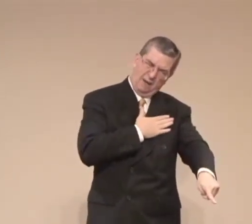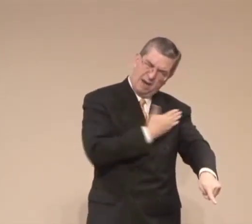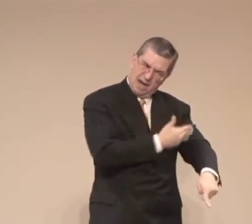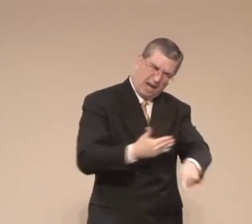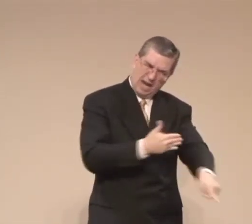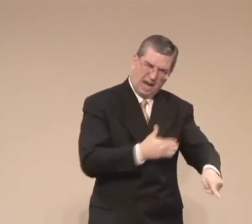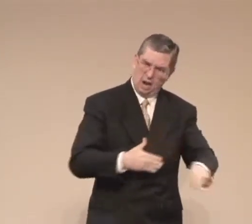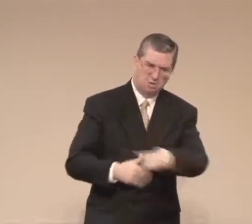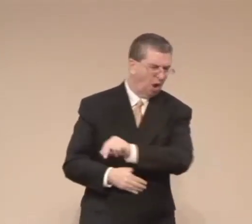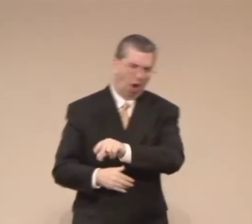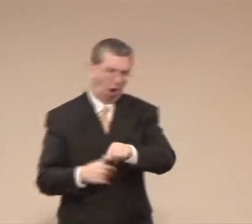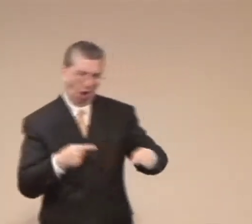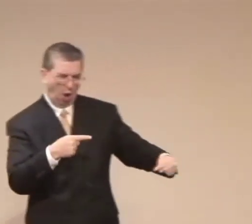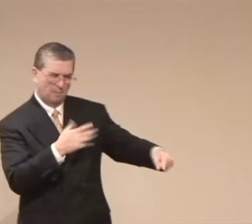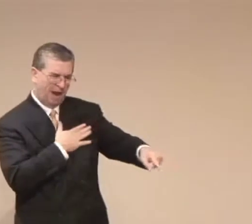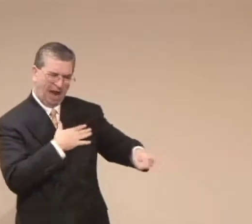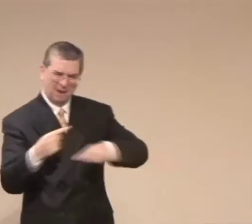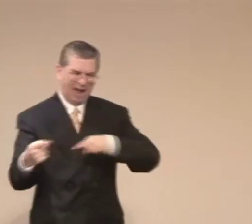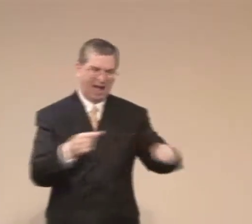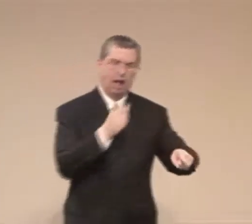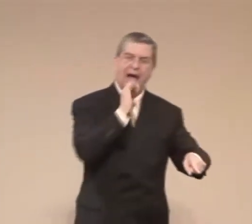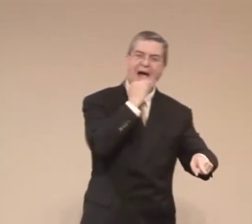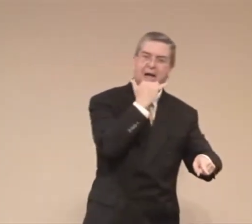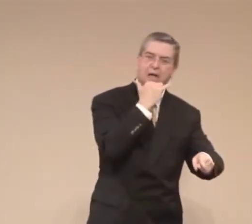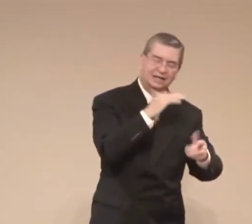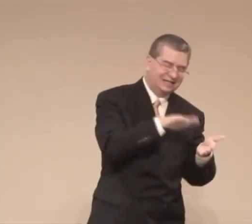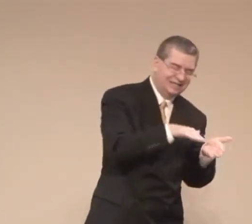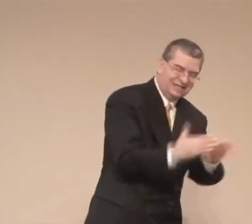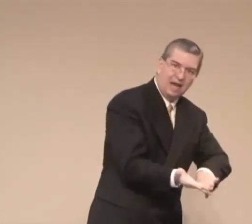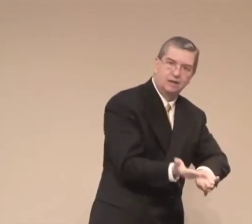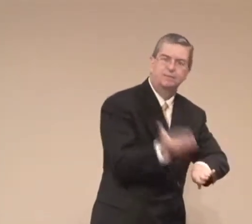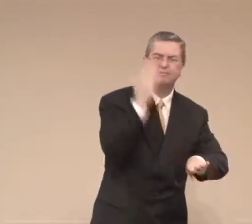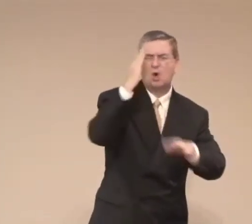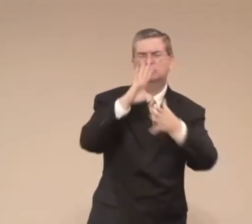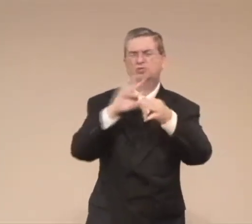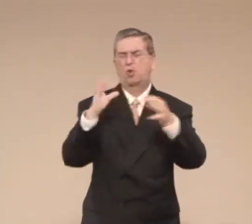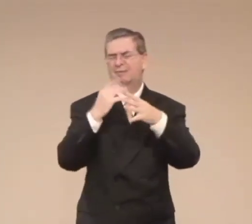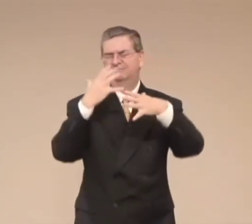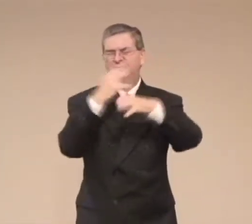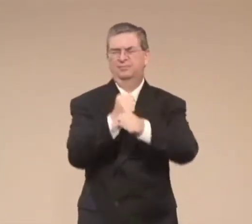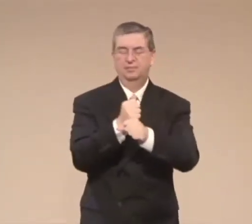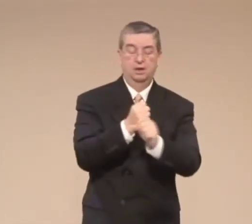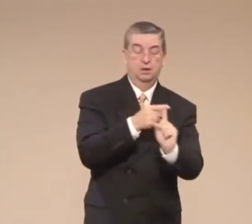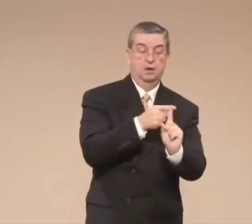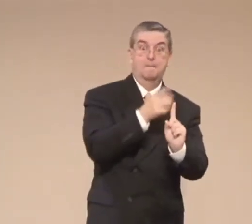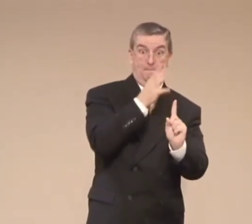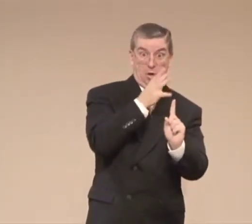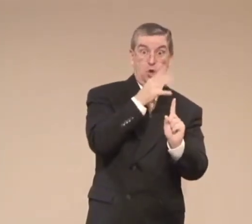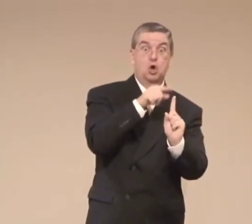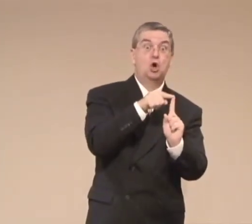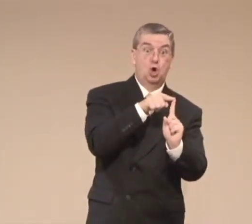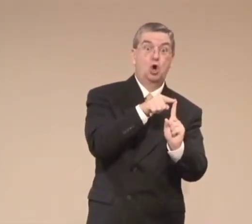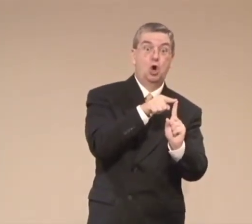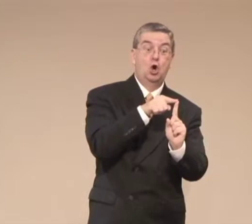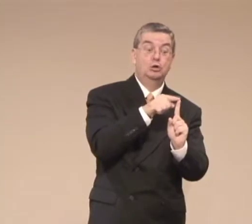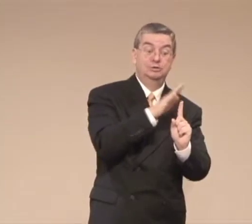And one of the women said, that's my baby. The other woman said, no, that's my baby. And one of the babies had passed away.